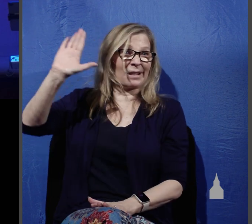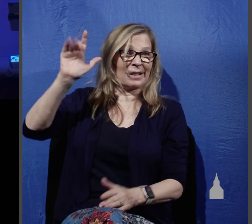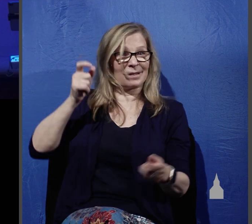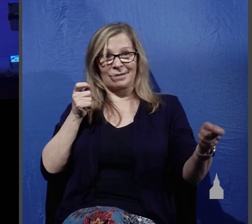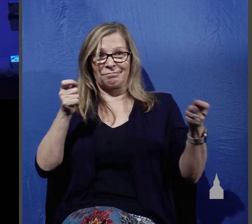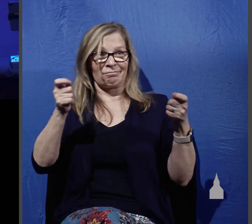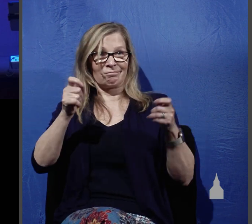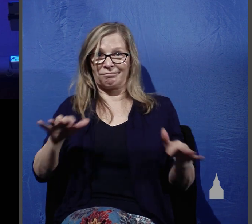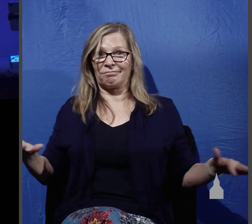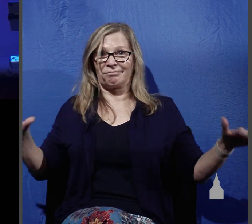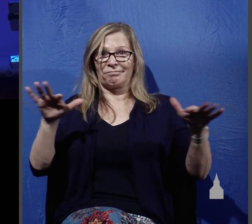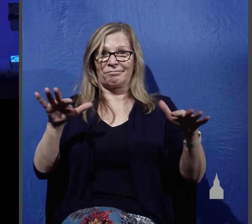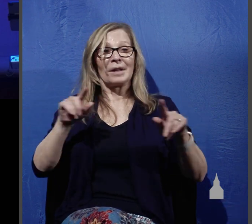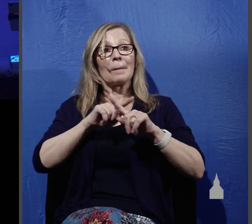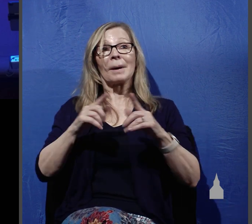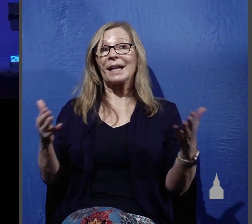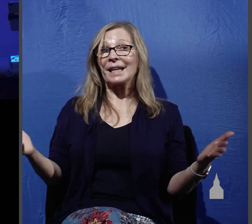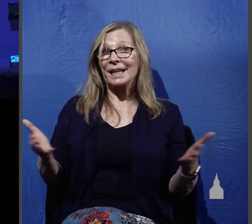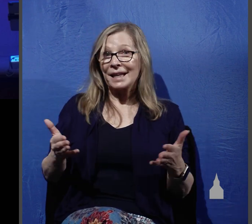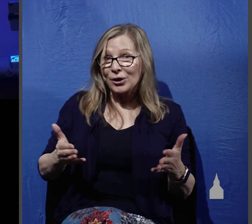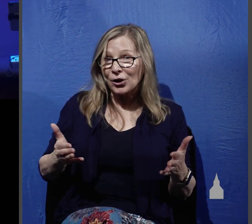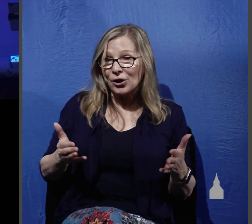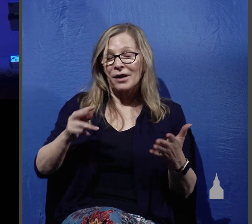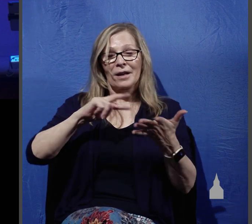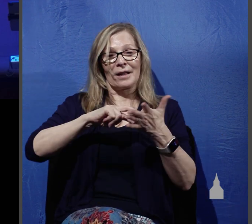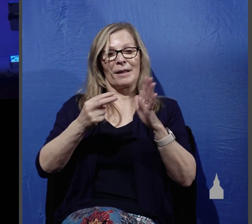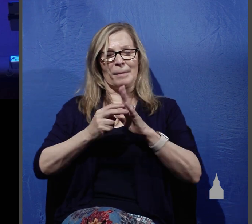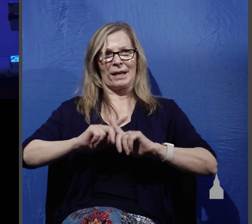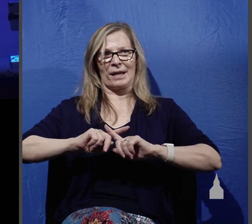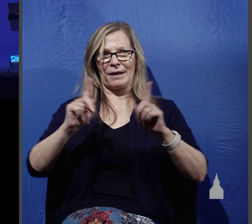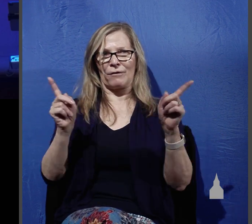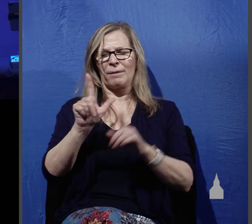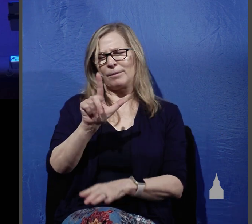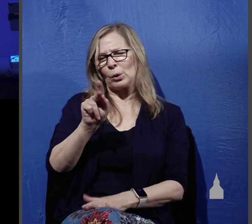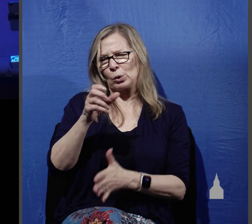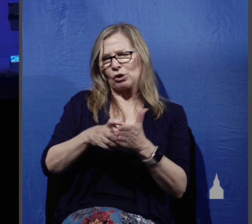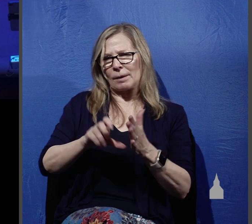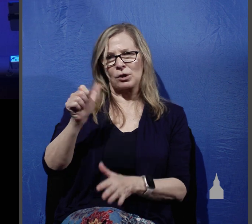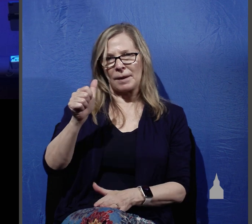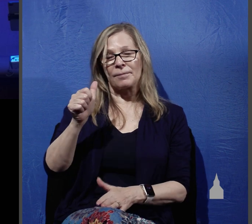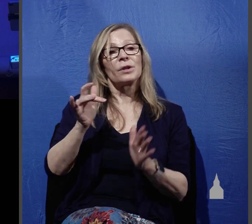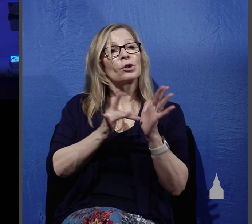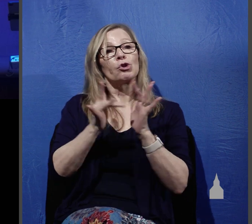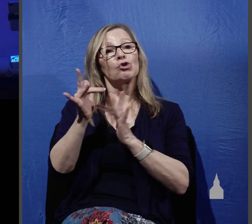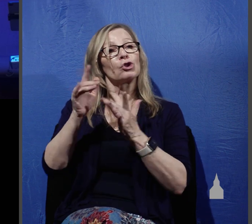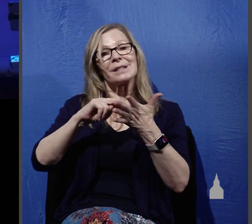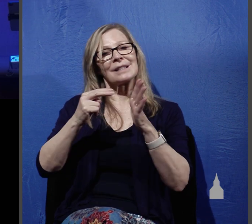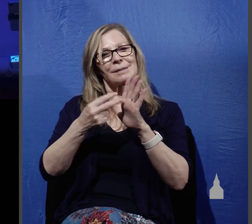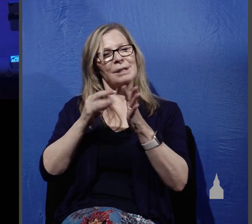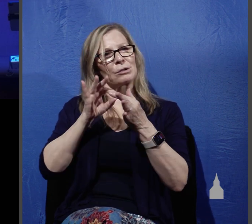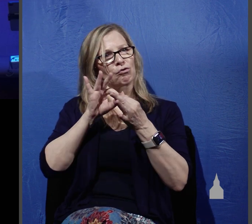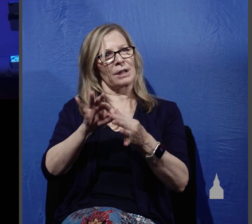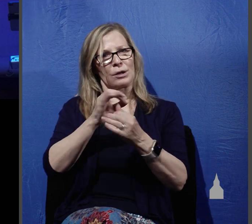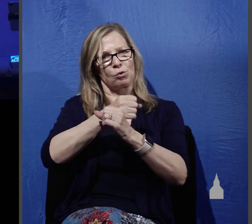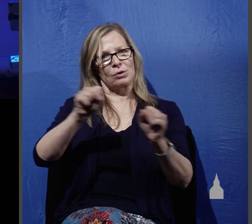this term kingdom of God here in Luke chapter 10 is a reference to salvation in him.